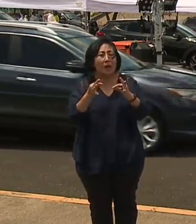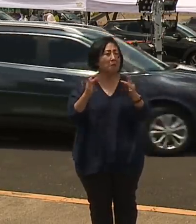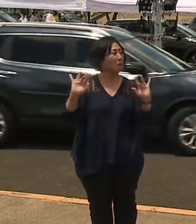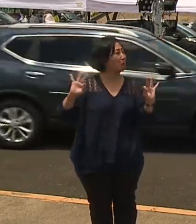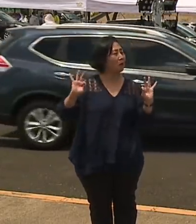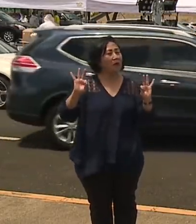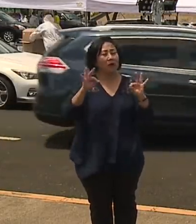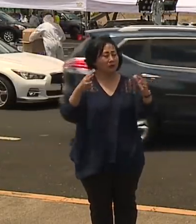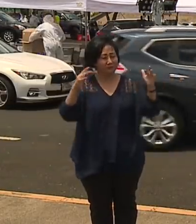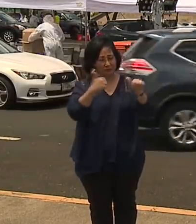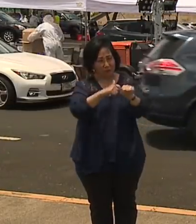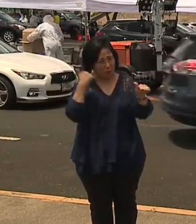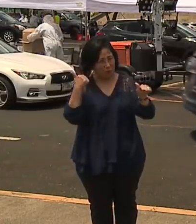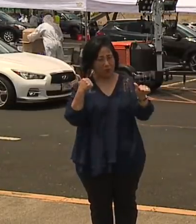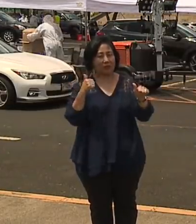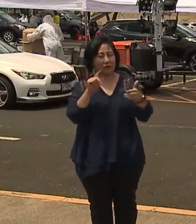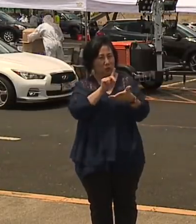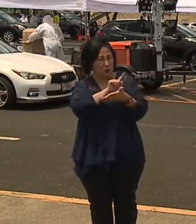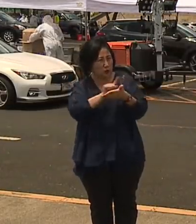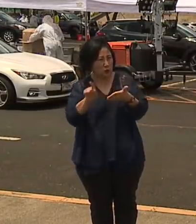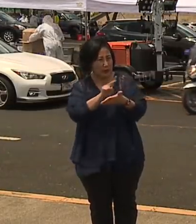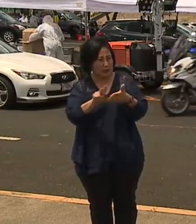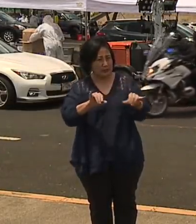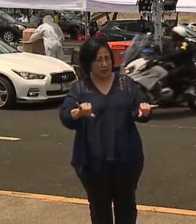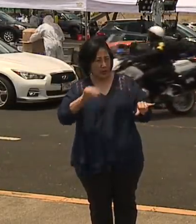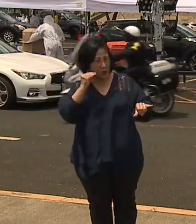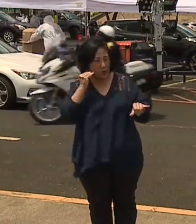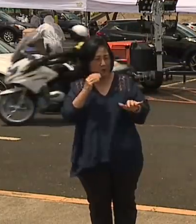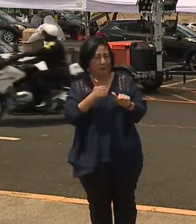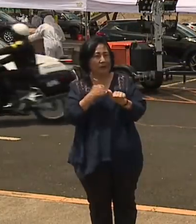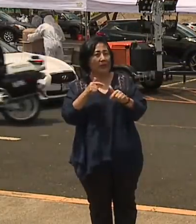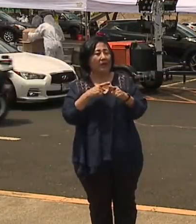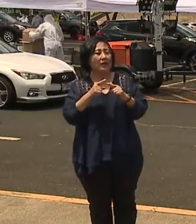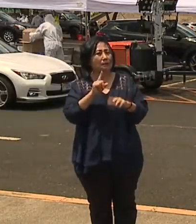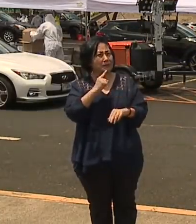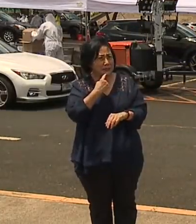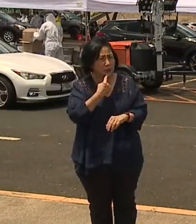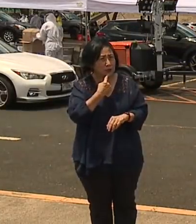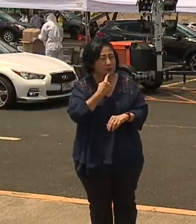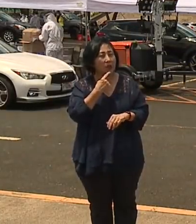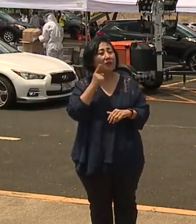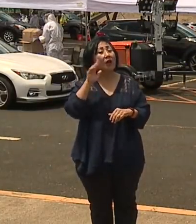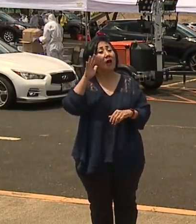large gatherings over the next two weeks. Take this seriously so that we can reopen successfully.